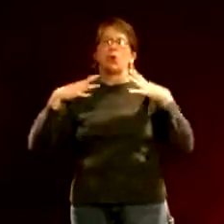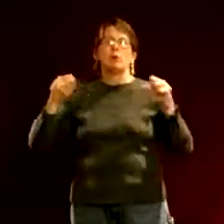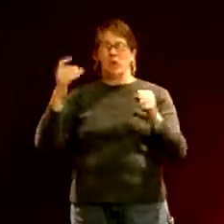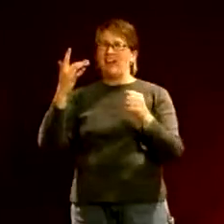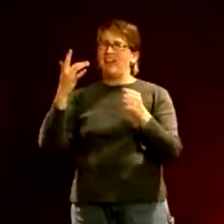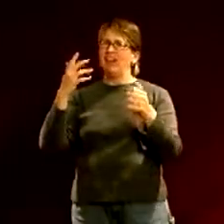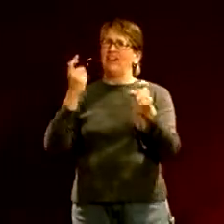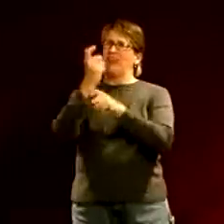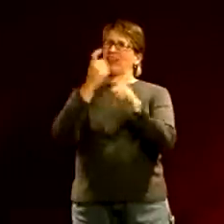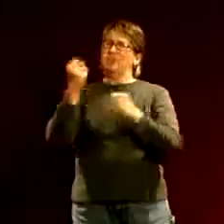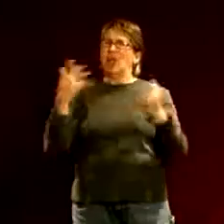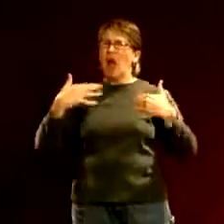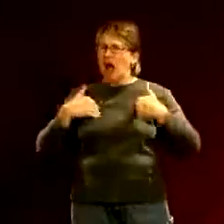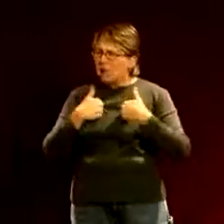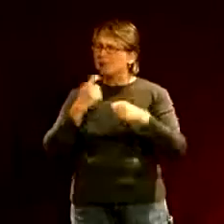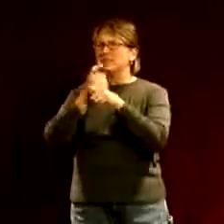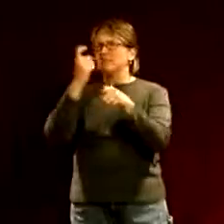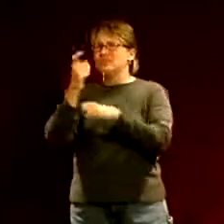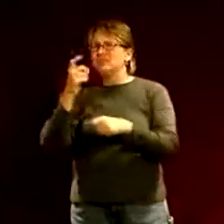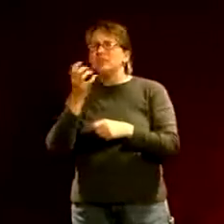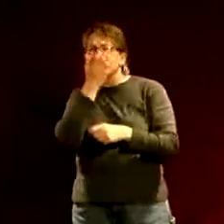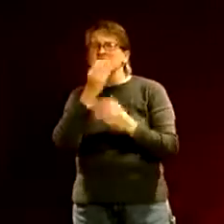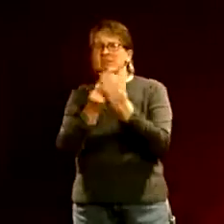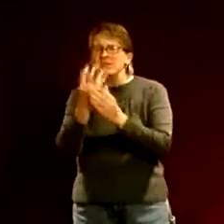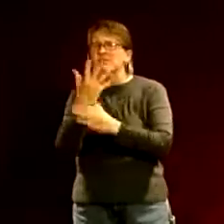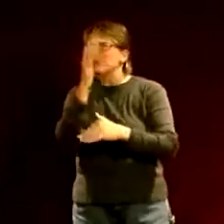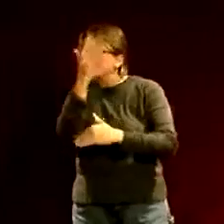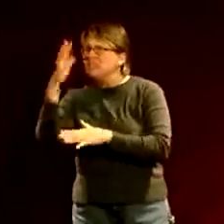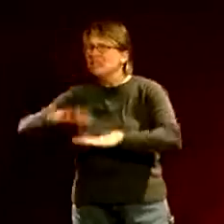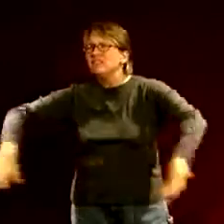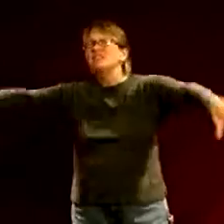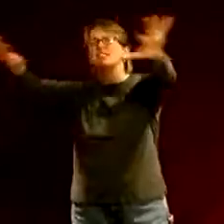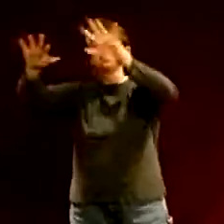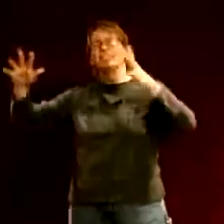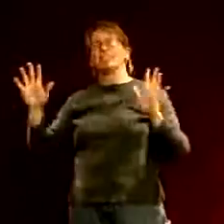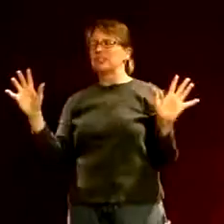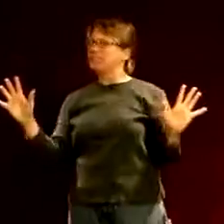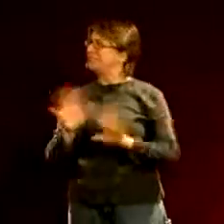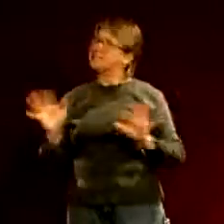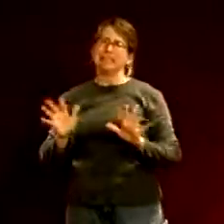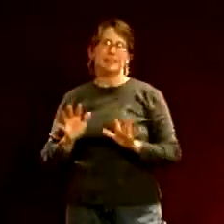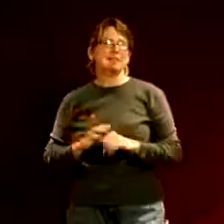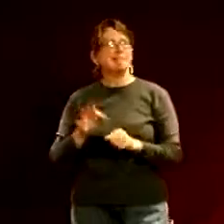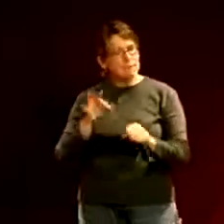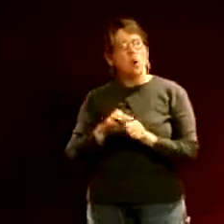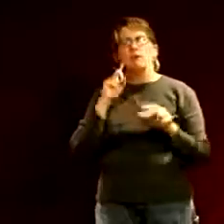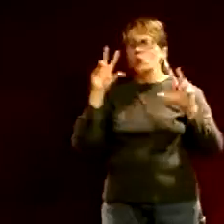hoping that in the very new future that things will not be allowed motorized vehicles will not be allowed up in that area because really that destroys the nature